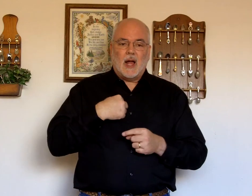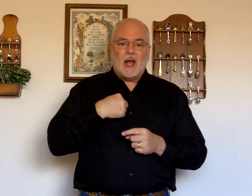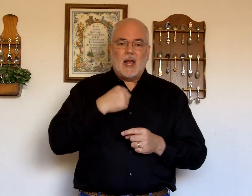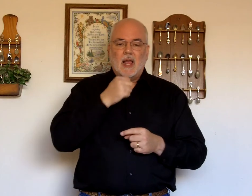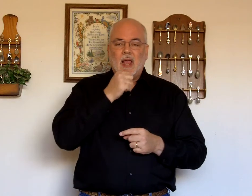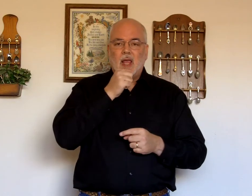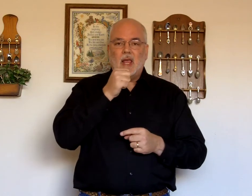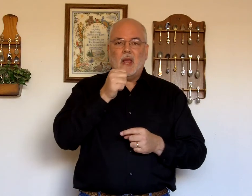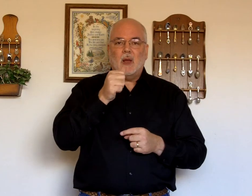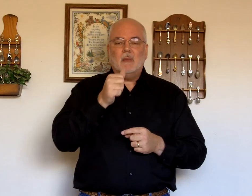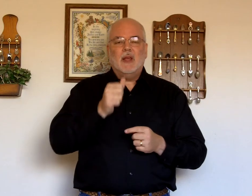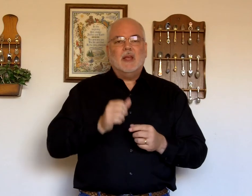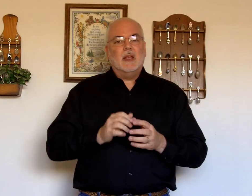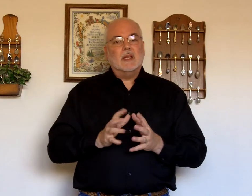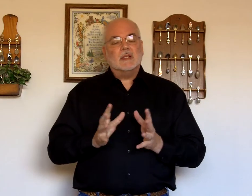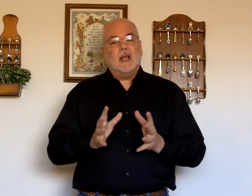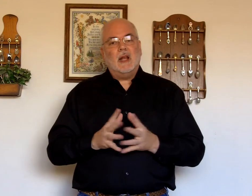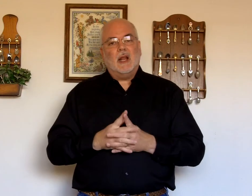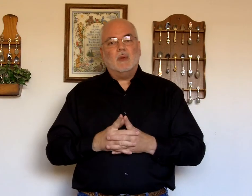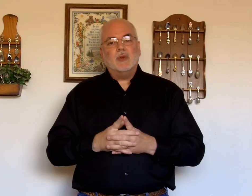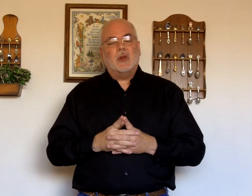I'm. Alone. And.